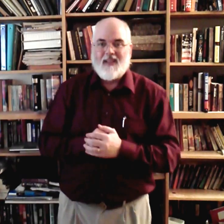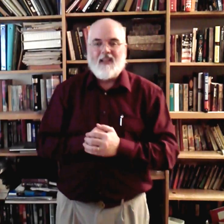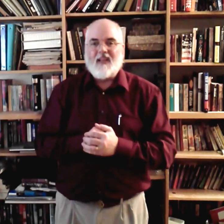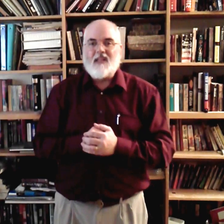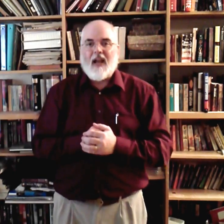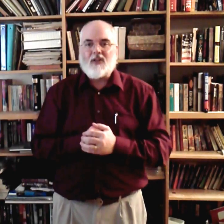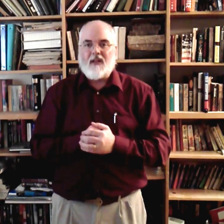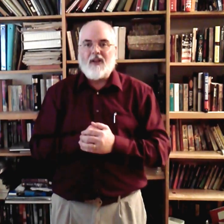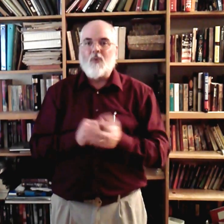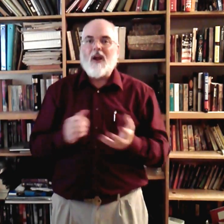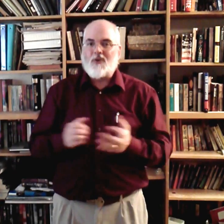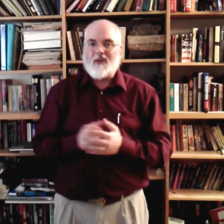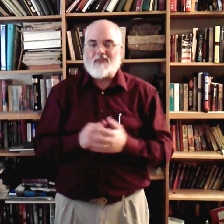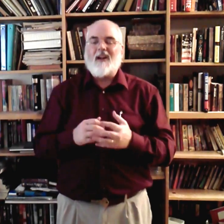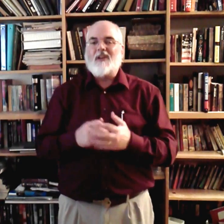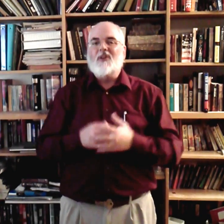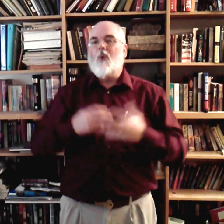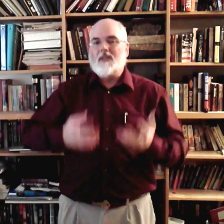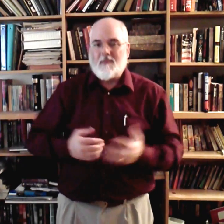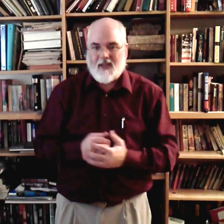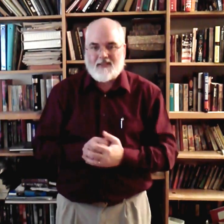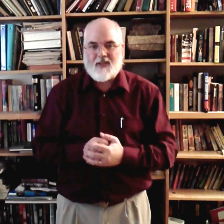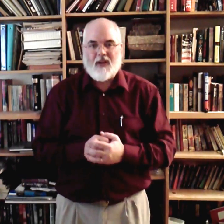It's not actually a direction. It's not actually going someplace. Alright?